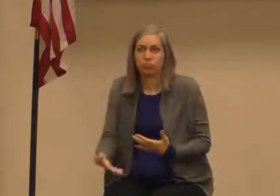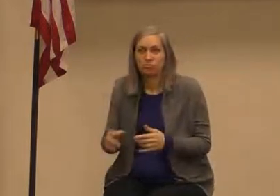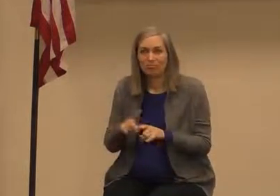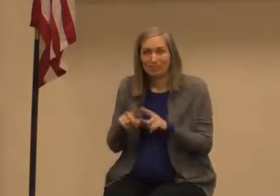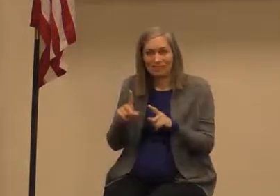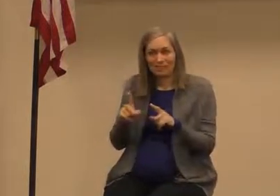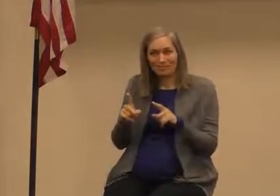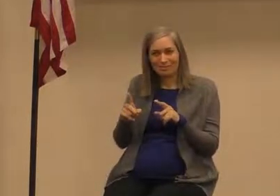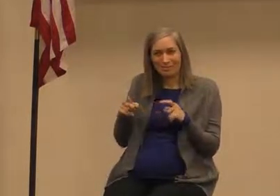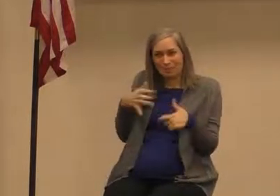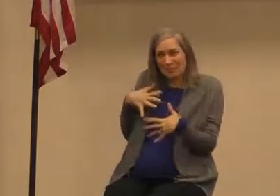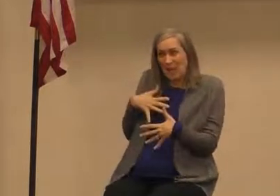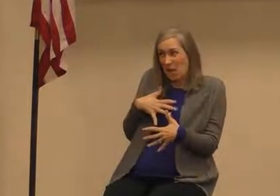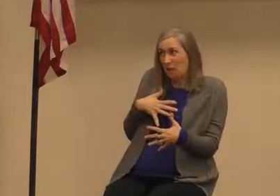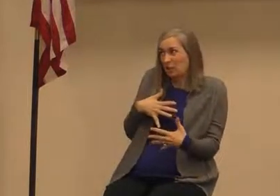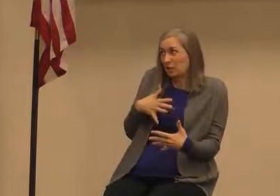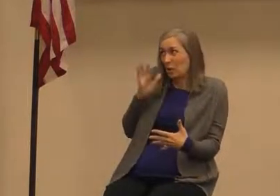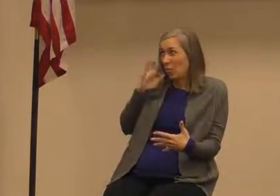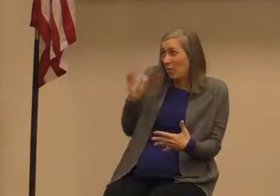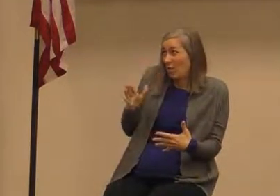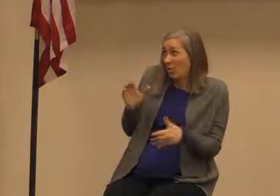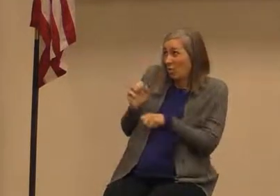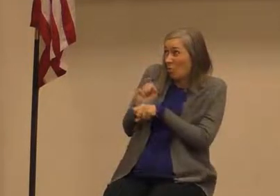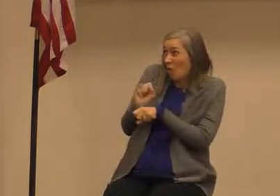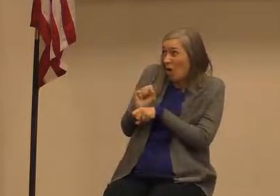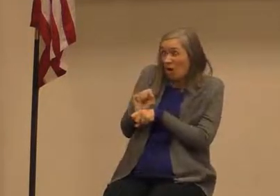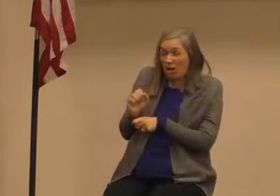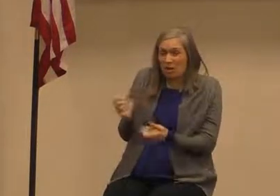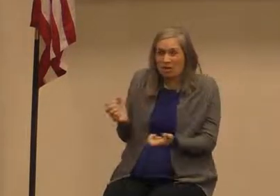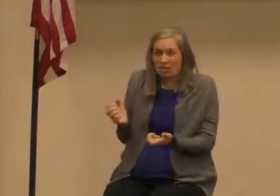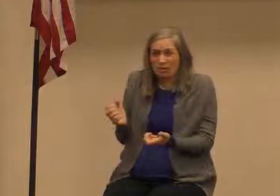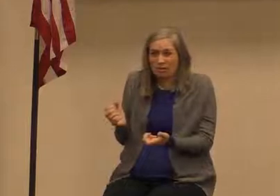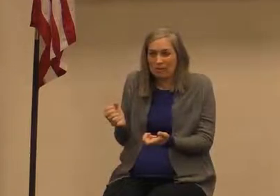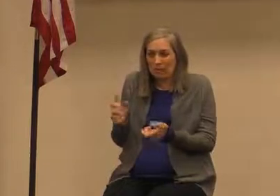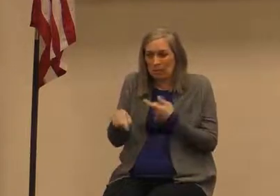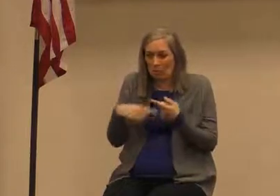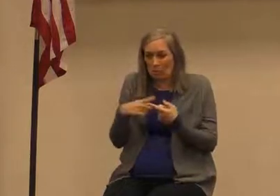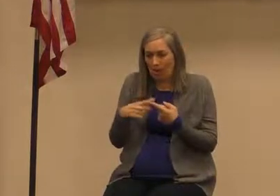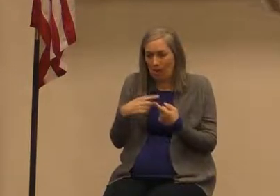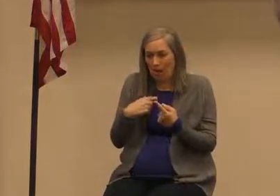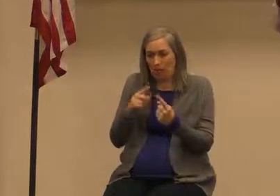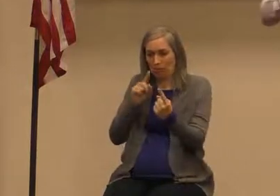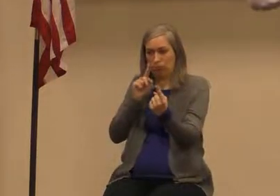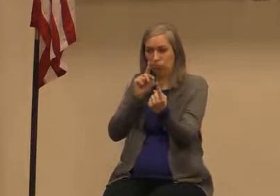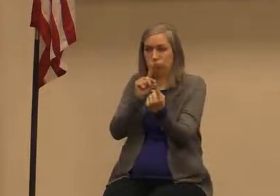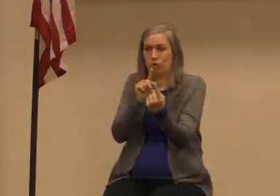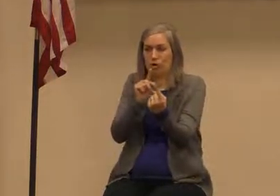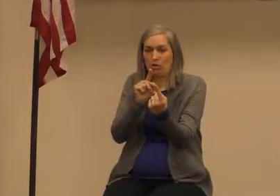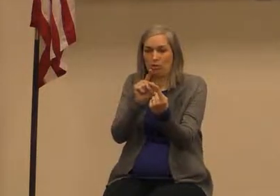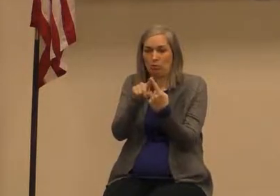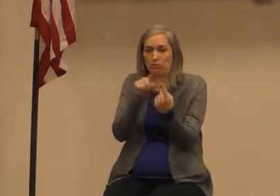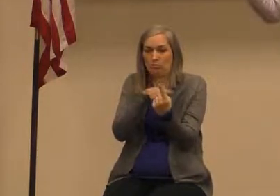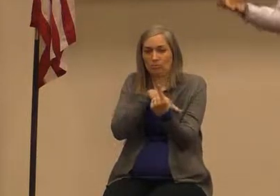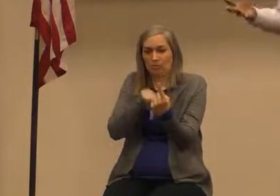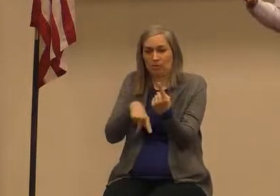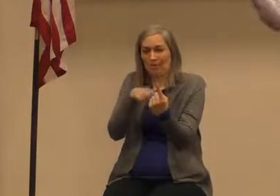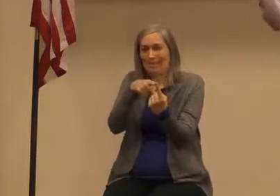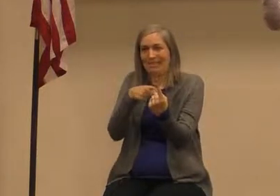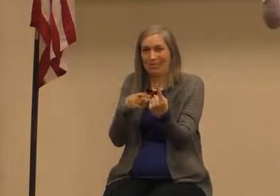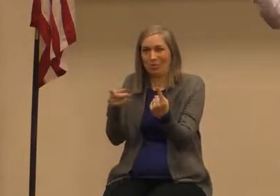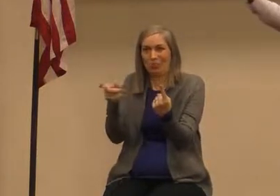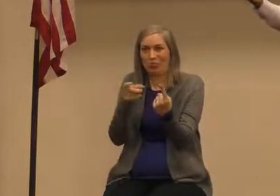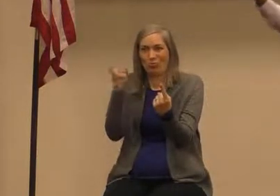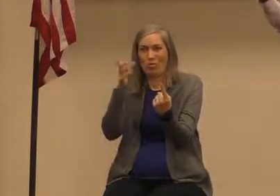fearful is this going to work when I come to Pharaoh I mean it's not like he is just some average Joe Pharaoh he is the ruler